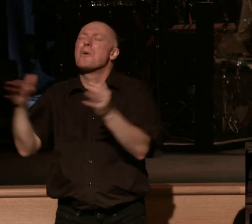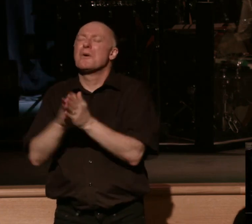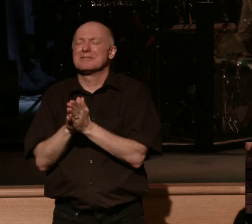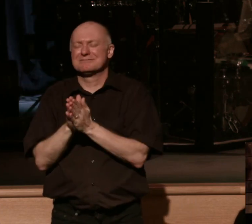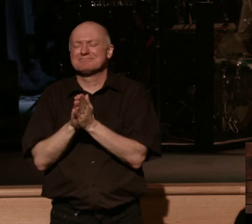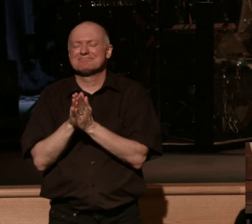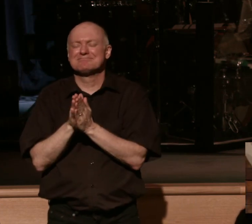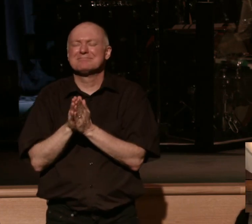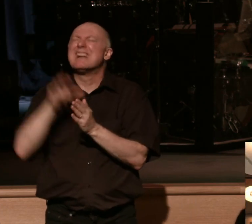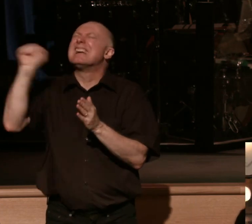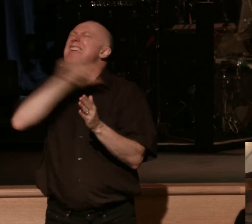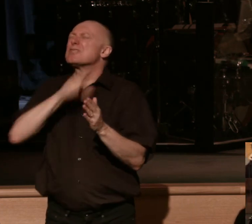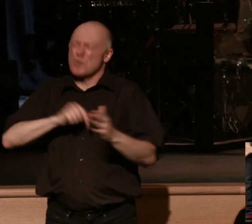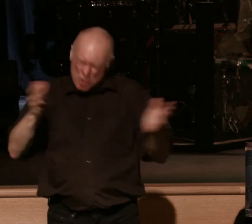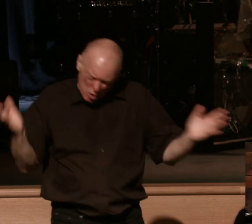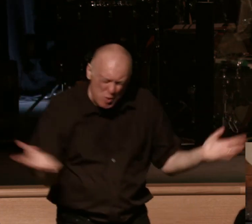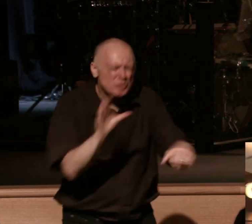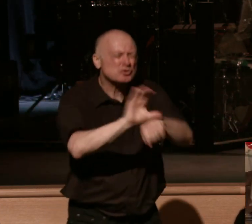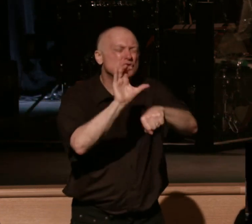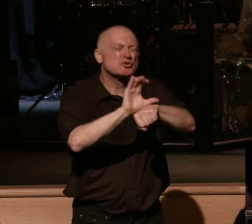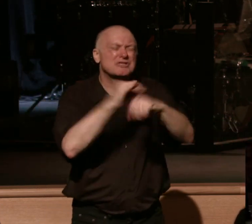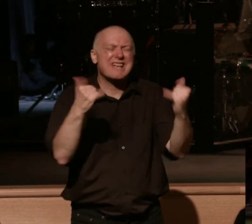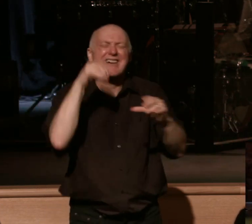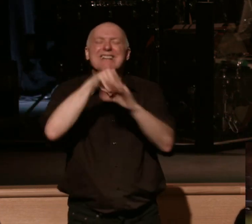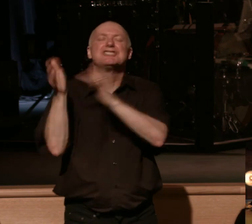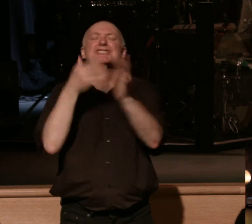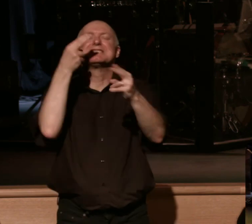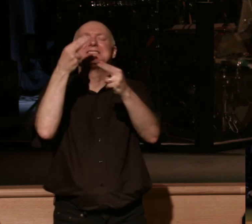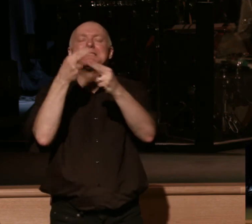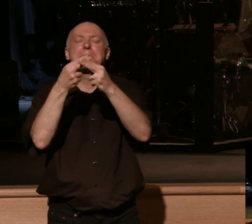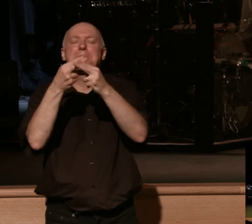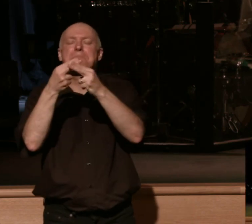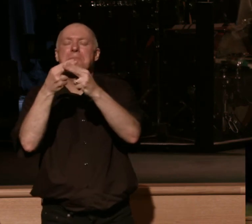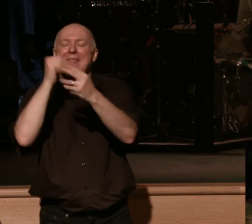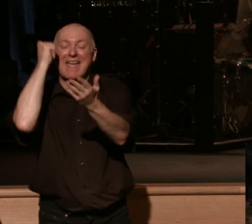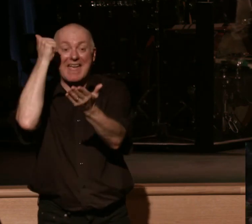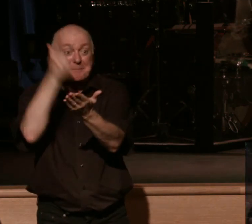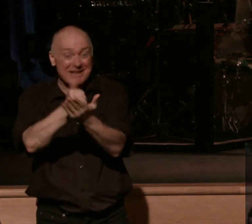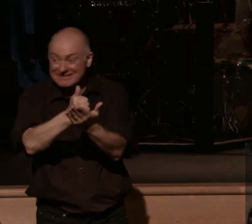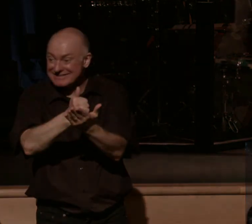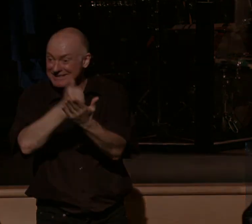yes Lord encourage your church encourage your church in Jesus name amen let's stand